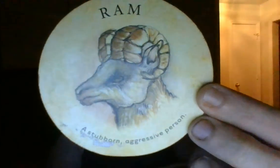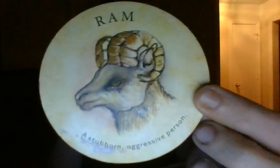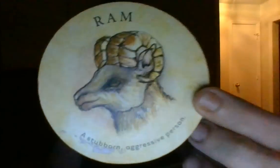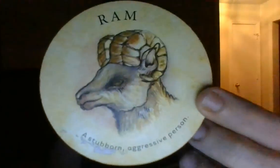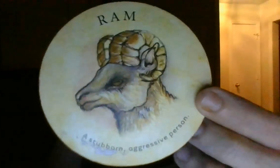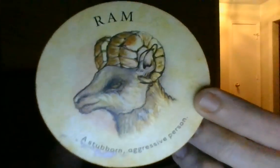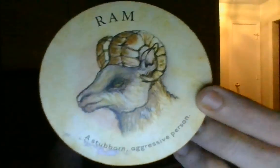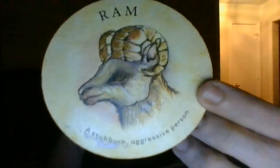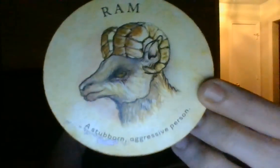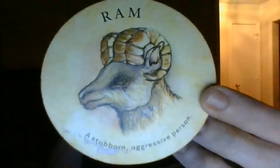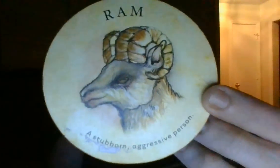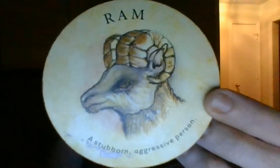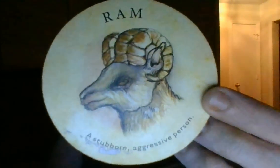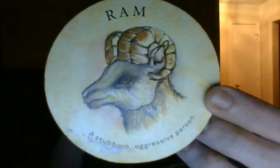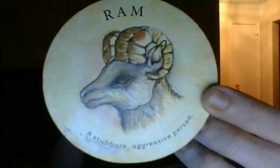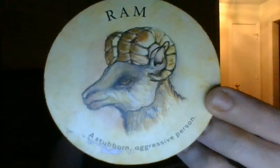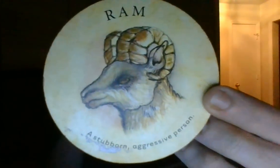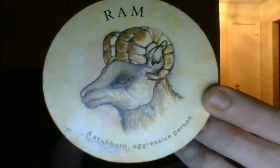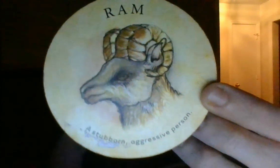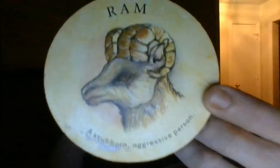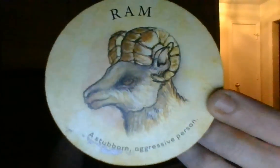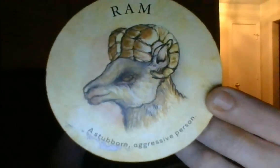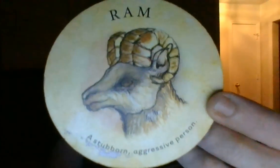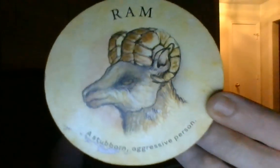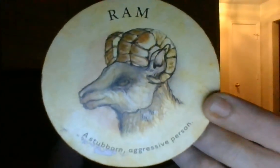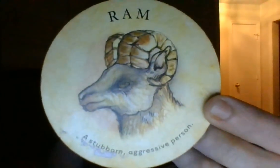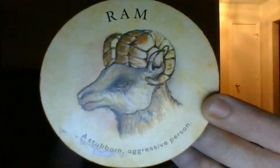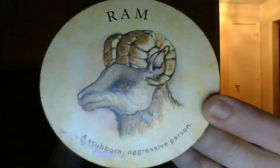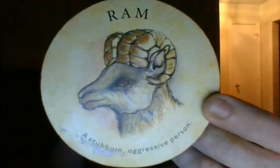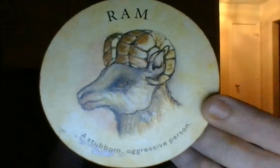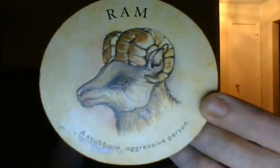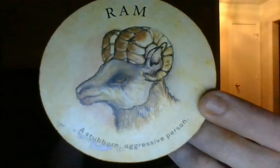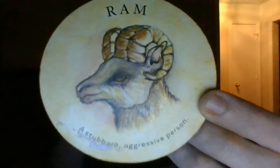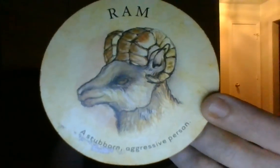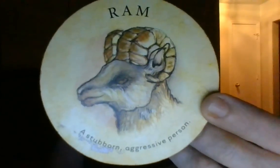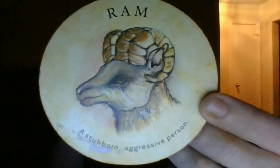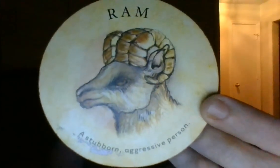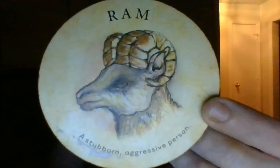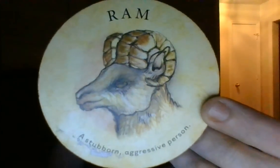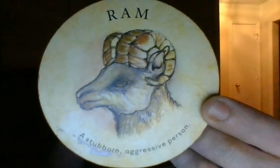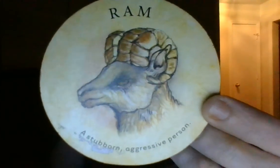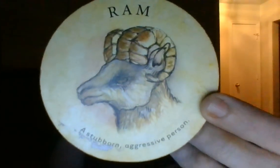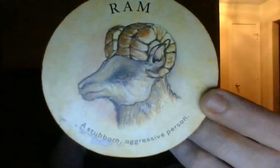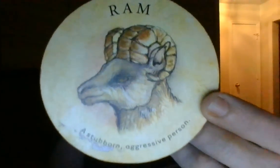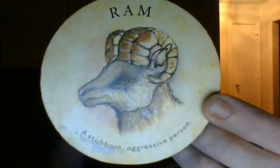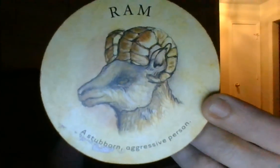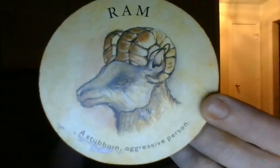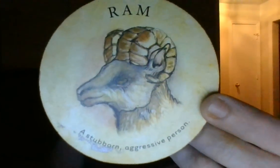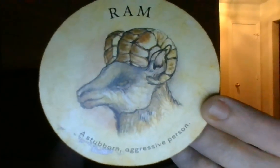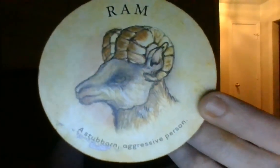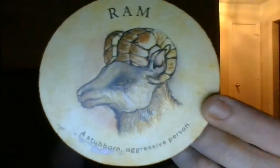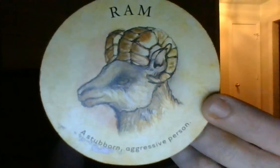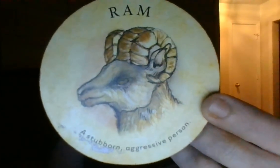This sister doesn't think she ever does anything wrong. But, she's about to get a huge ass wake-up call. She's a huge criminal. Huge.